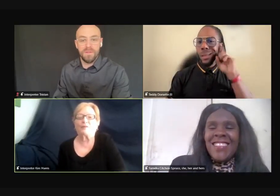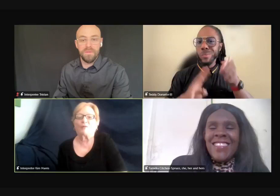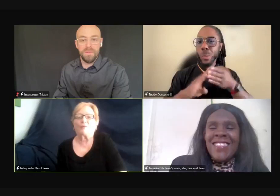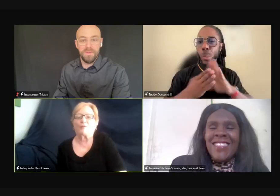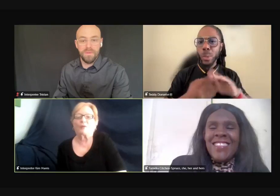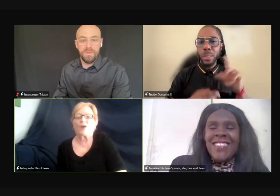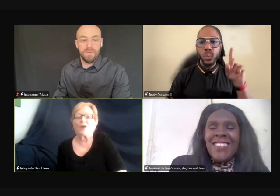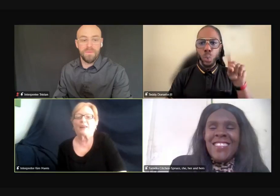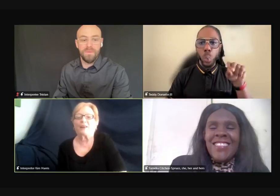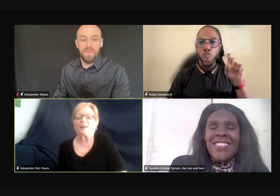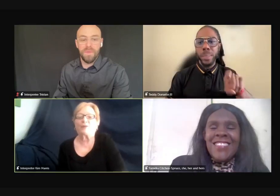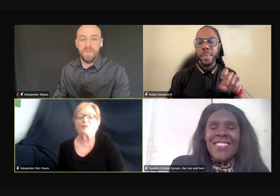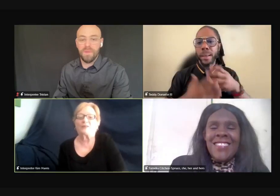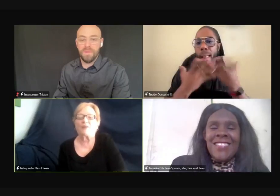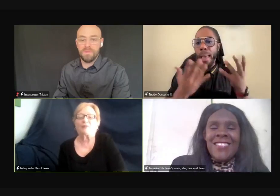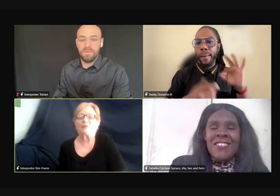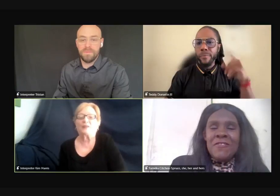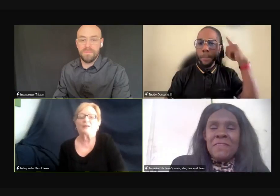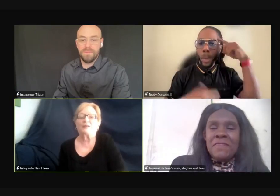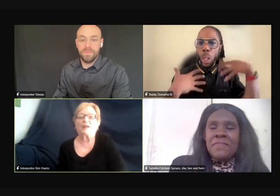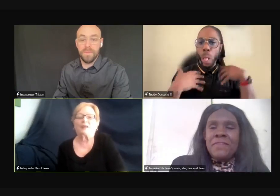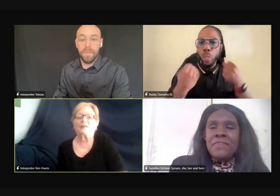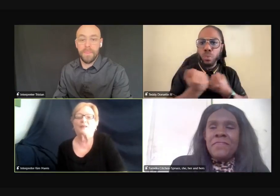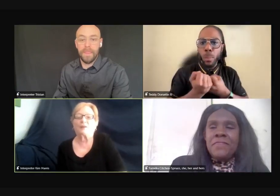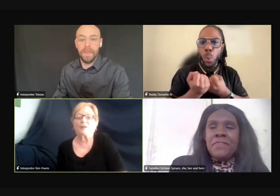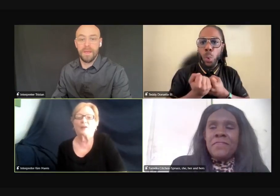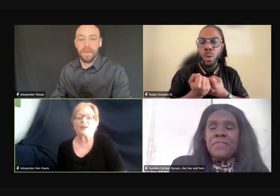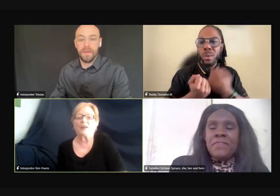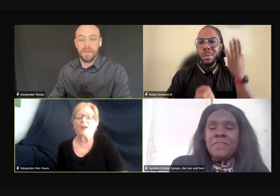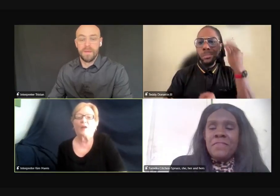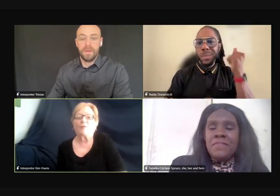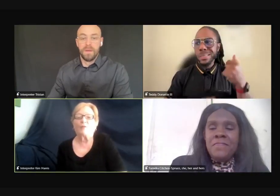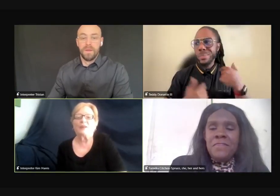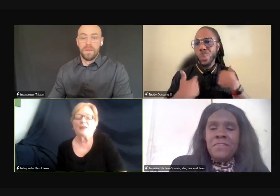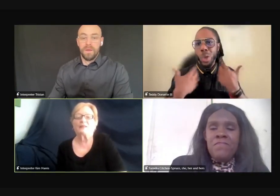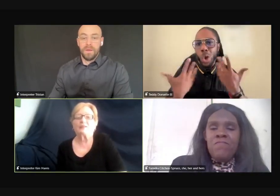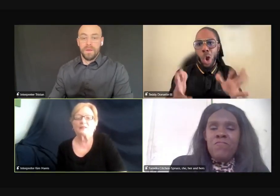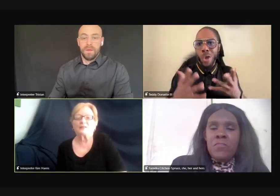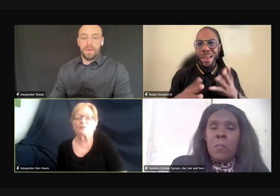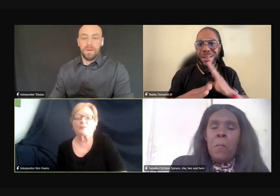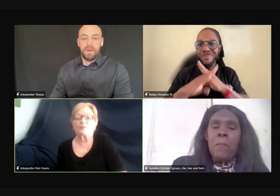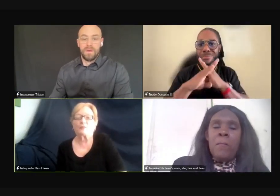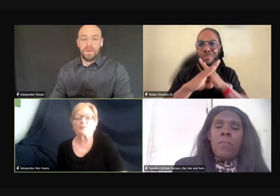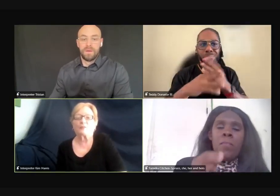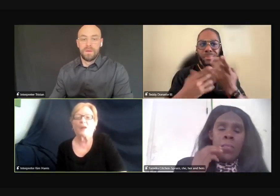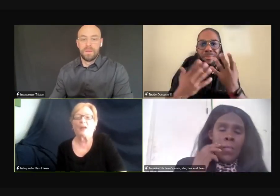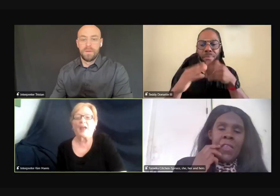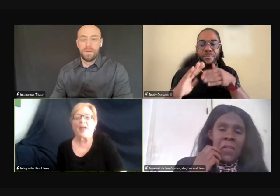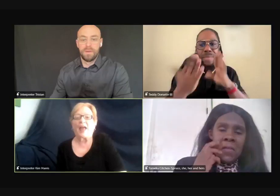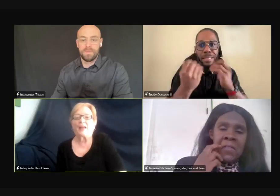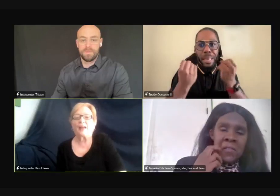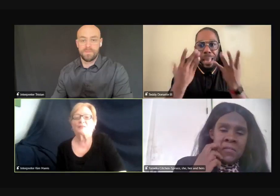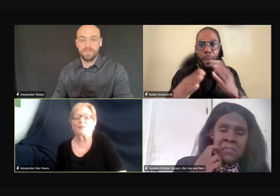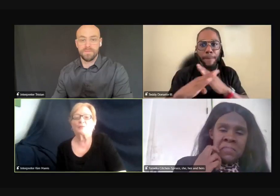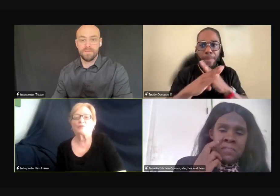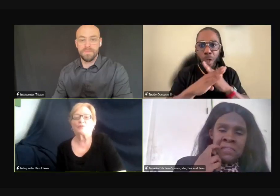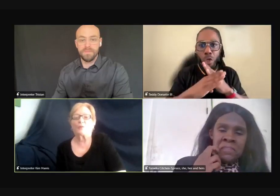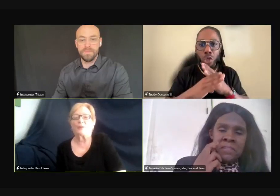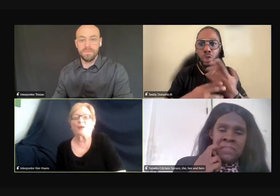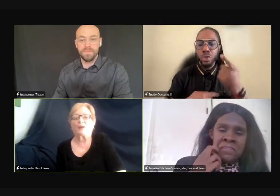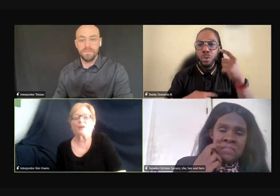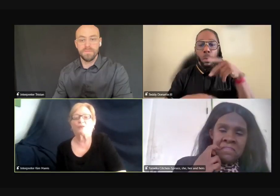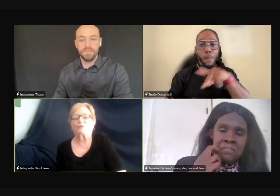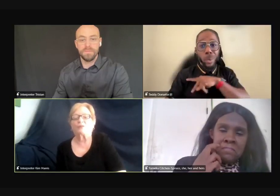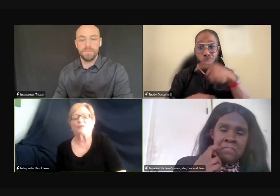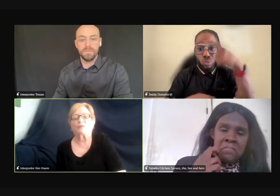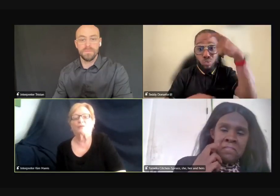when we're talking, you know, to the deaf and the community, we need that support, what we do. And sometimes there's